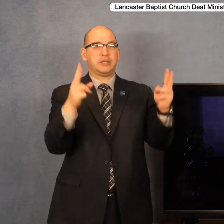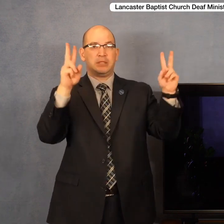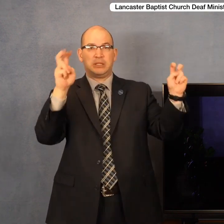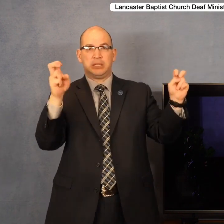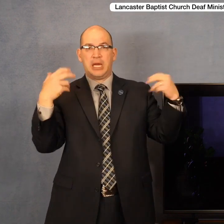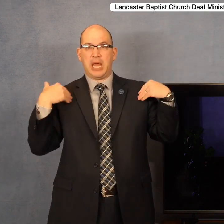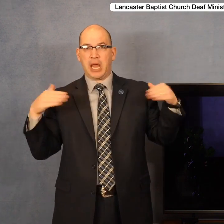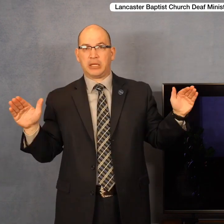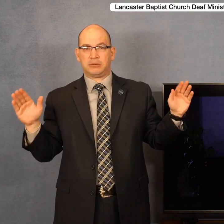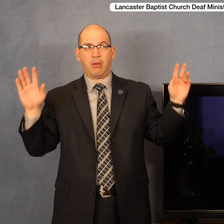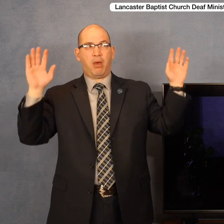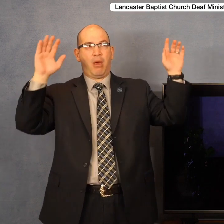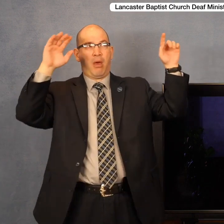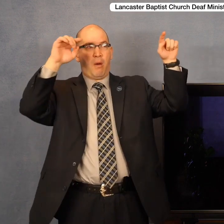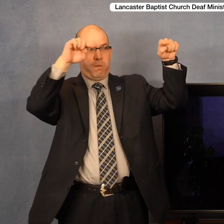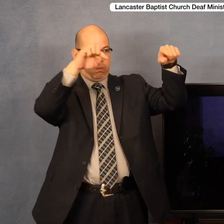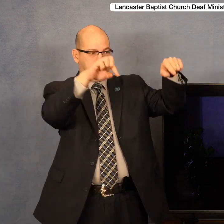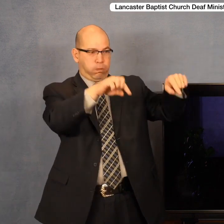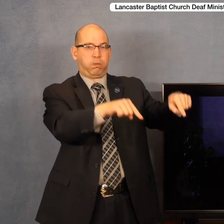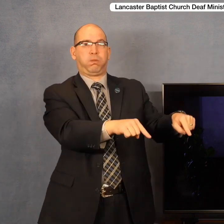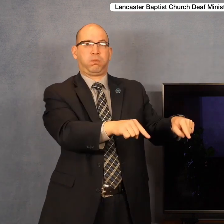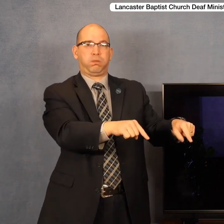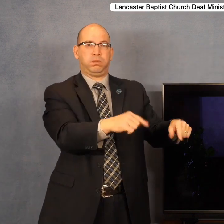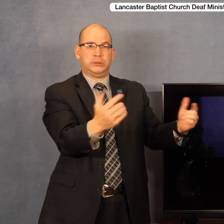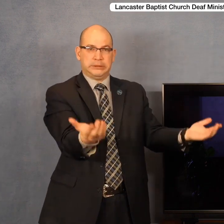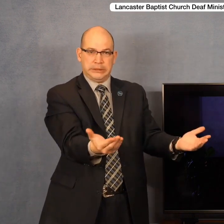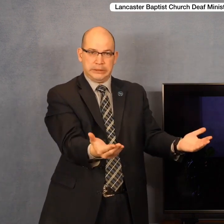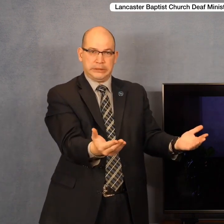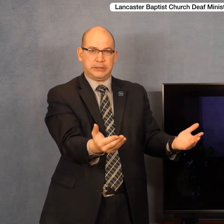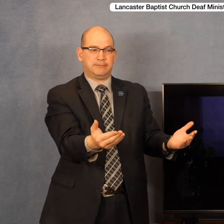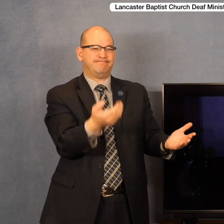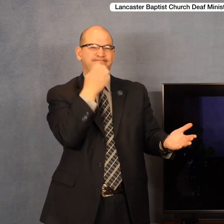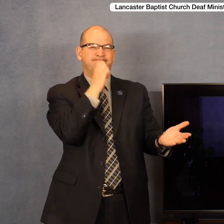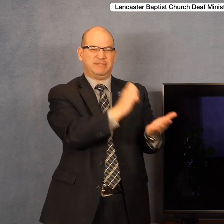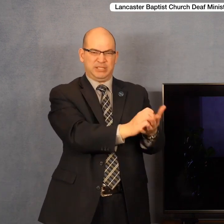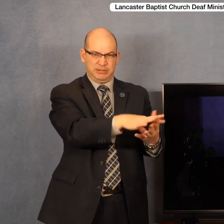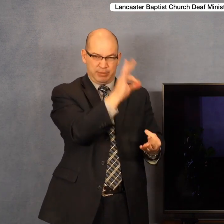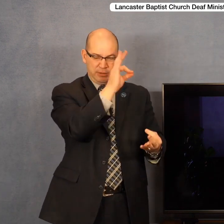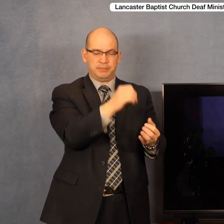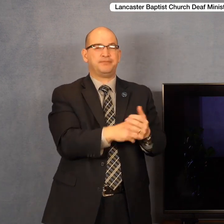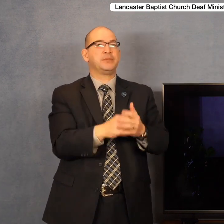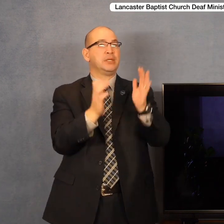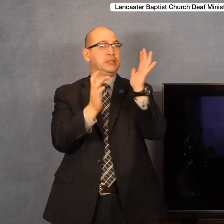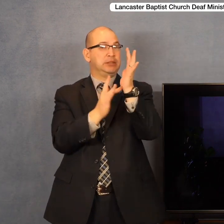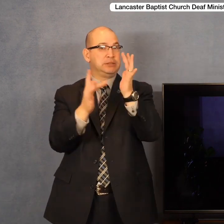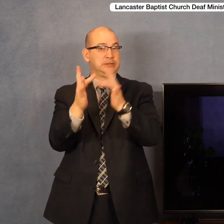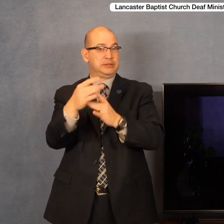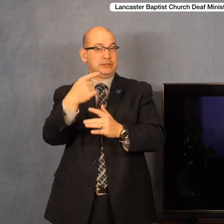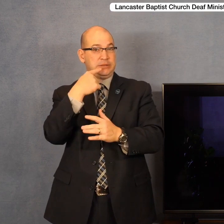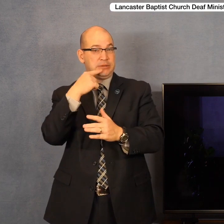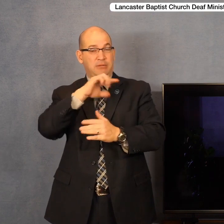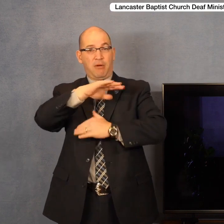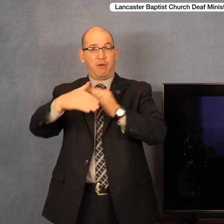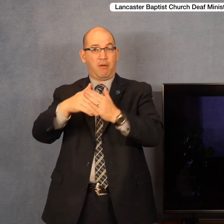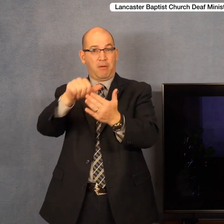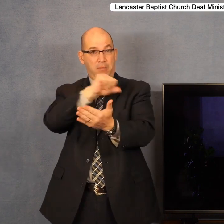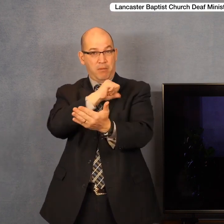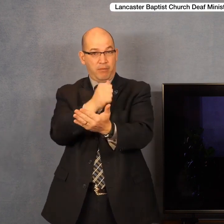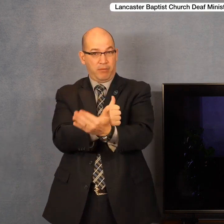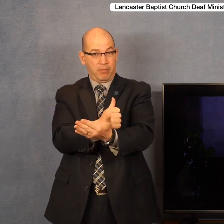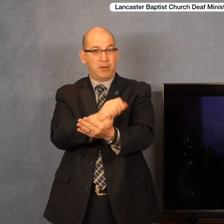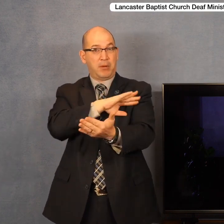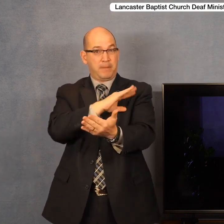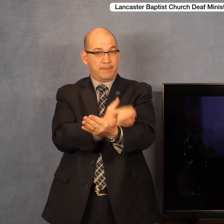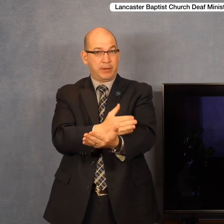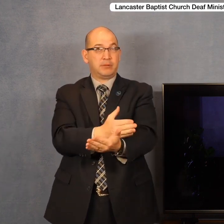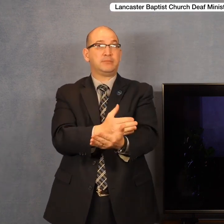and Jesus said, all power is given unto me in heaven and earth. And we recognize that there are various